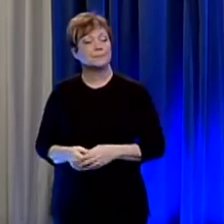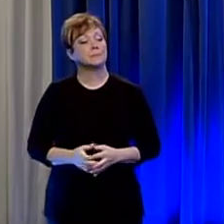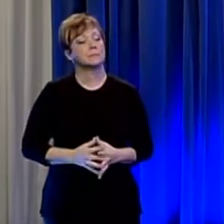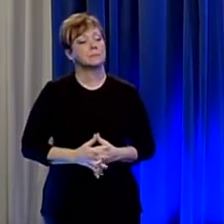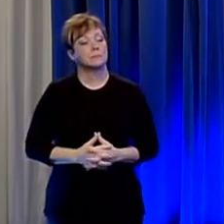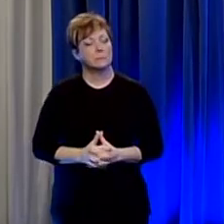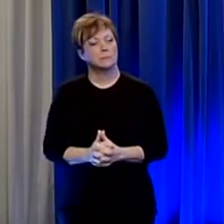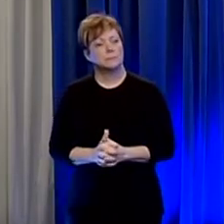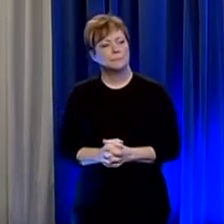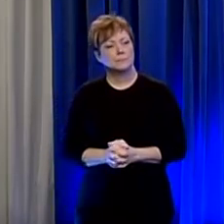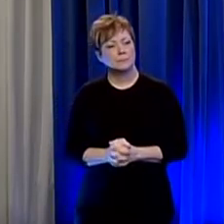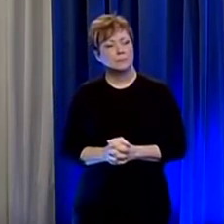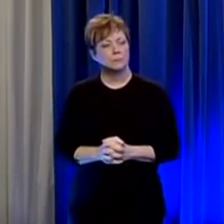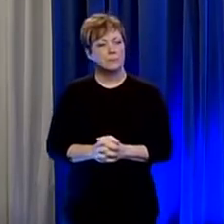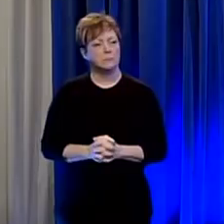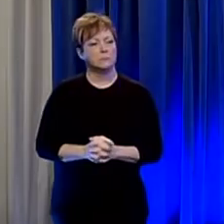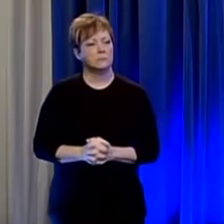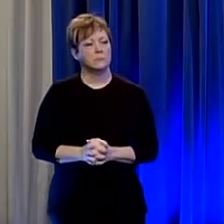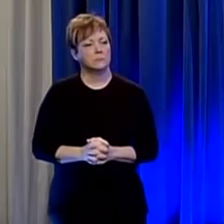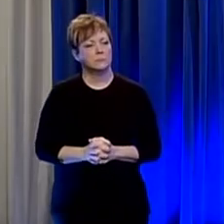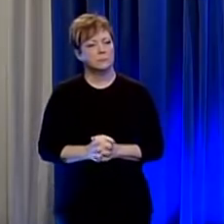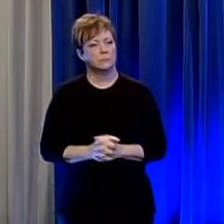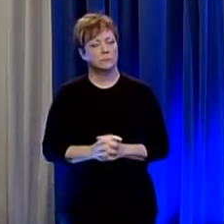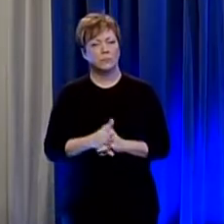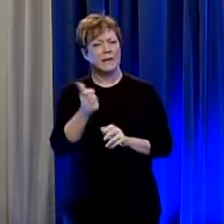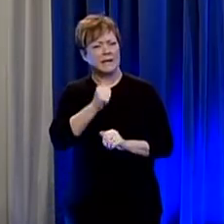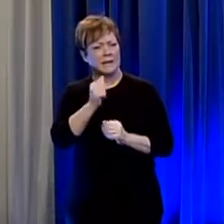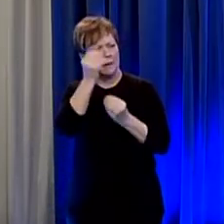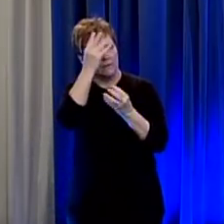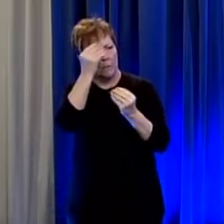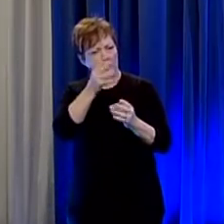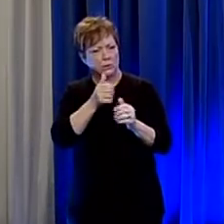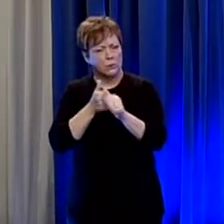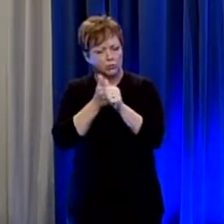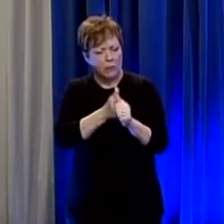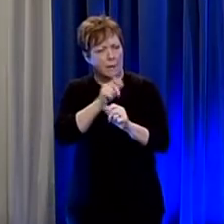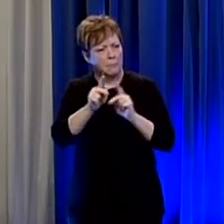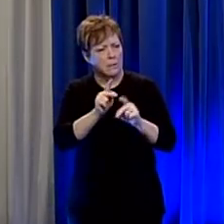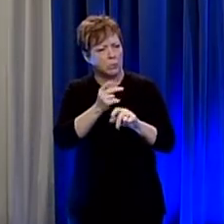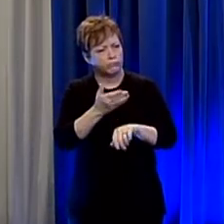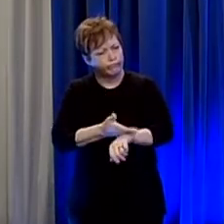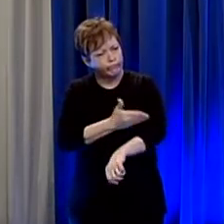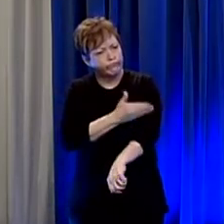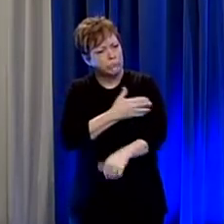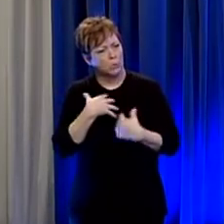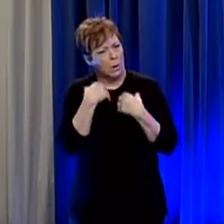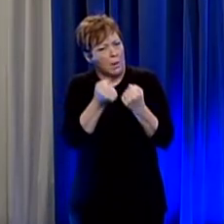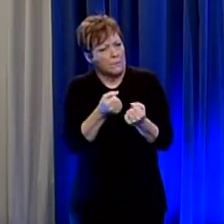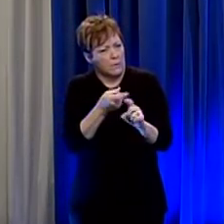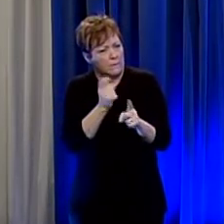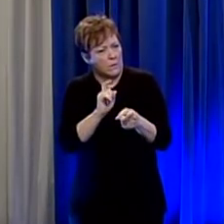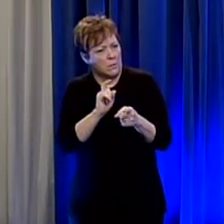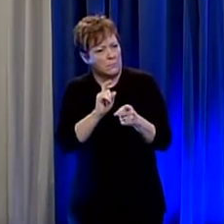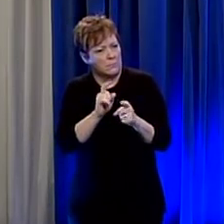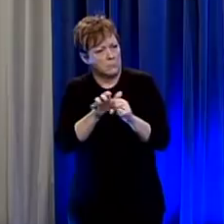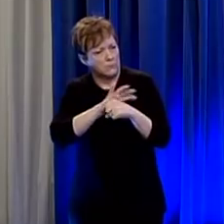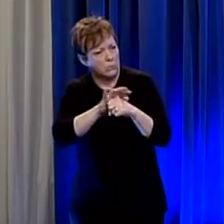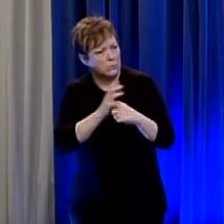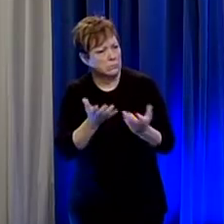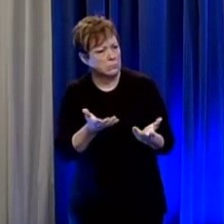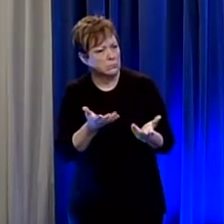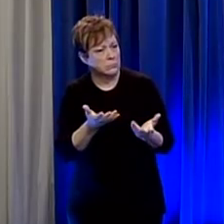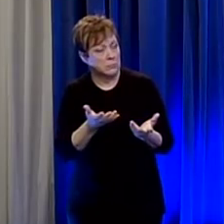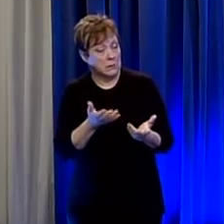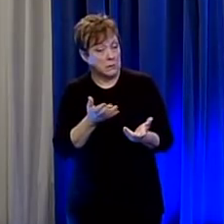any information that's tracking people that are getting better from the virus to just kind of let our viewers know that you know there is i guess